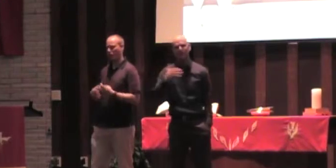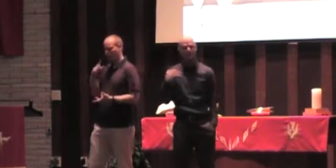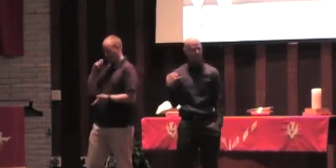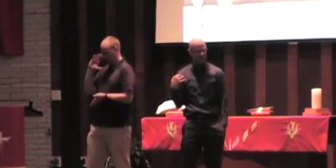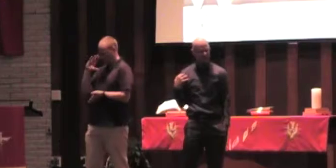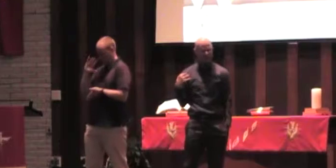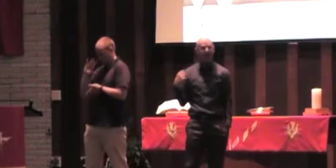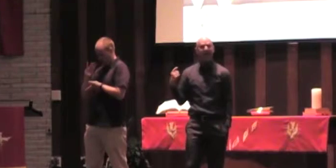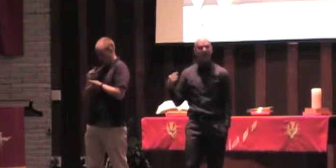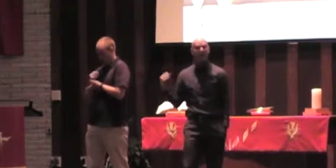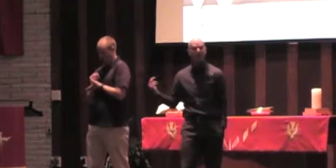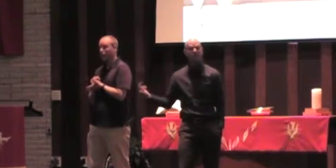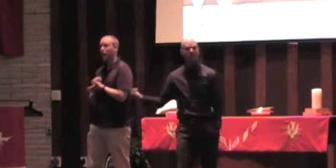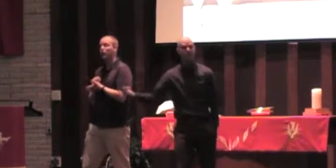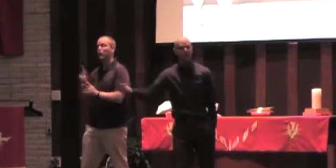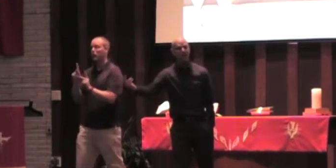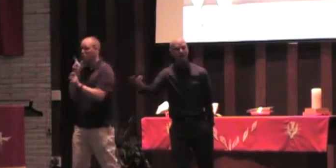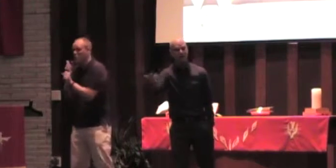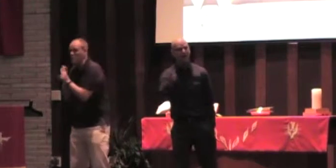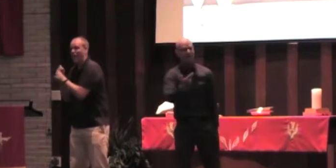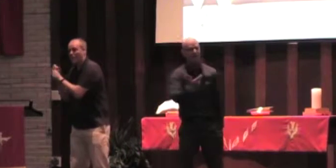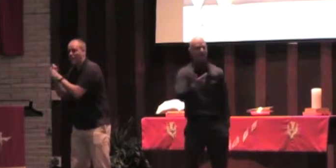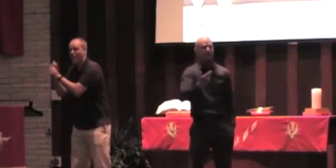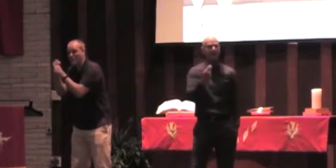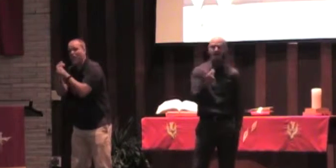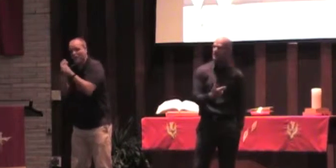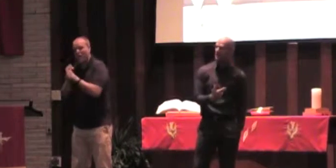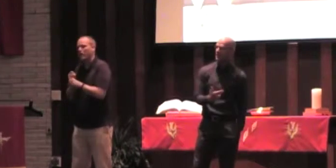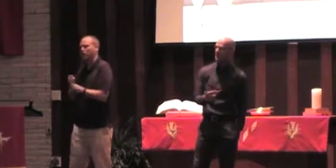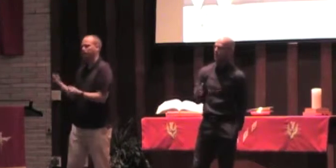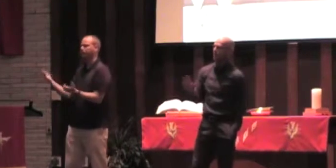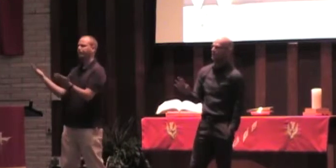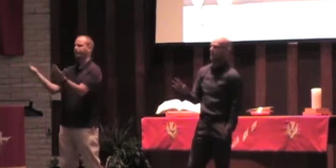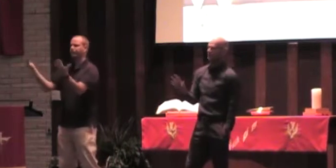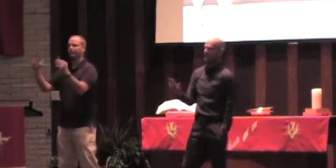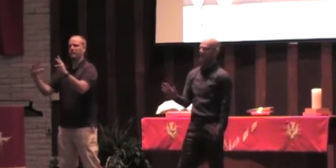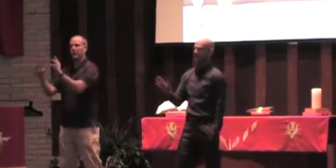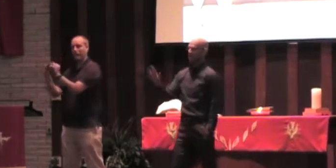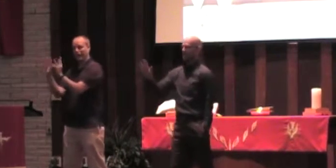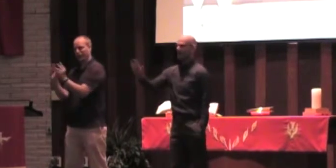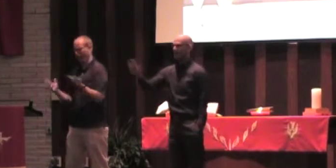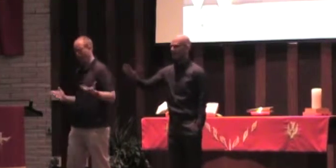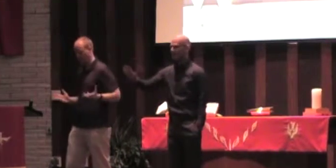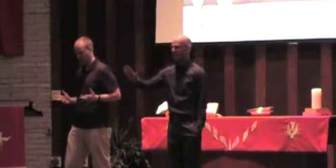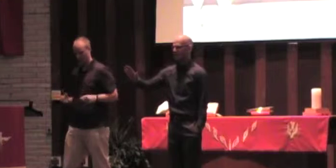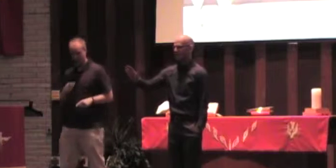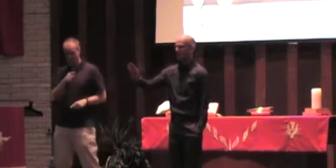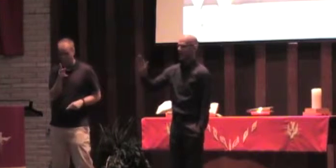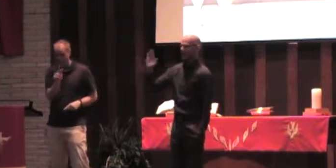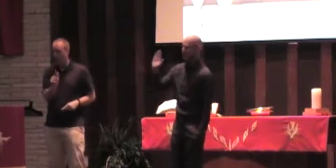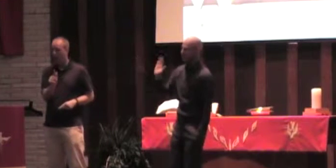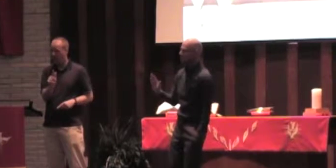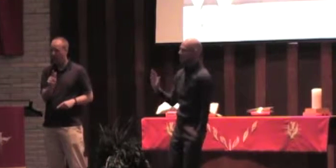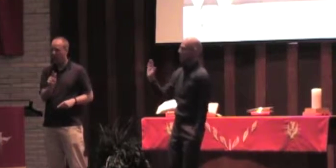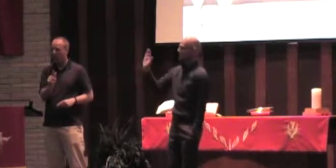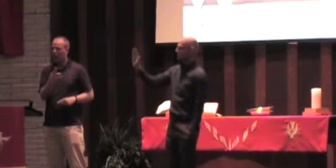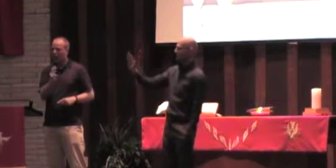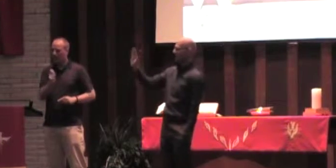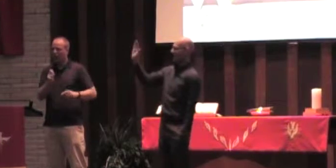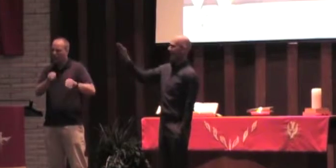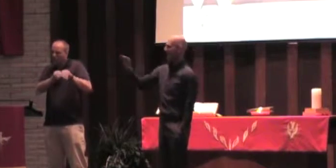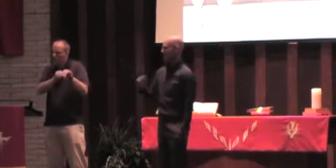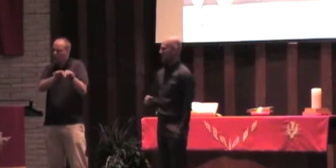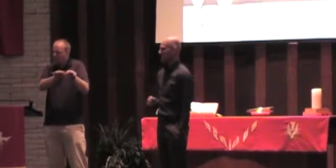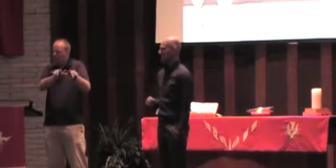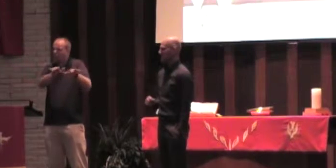different silversmiths together, and those in the related trades, and says, we've got to snuff this guy Paul and this Jesus